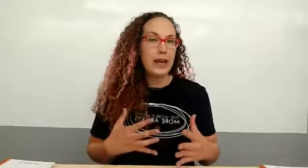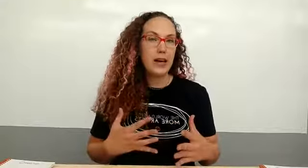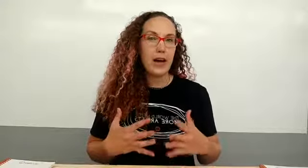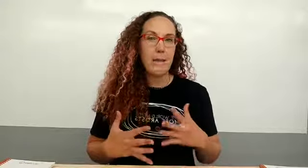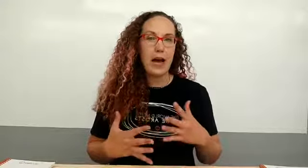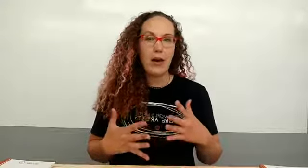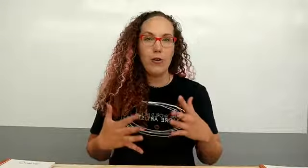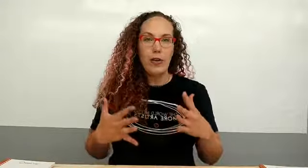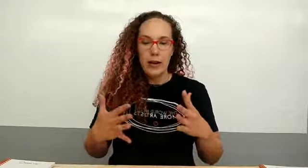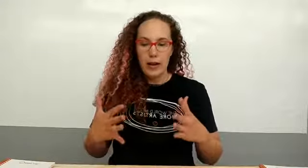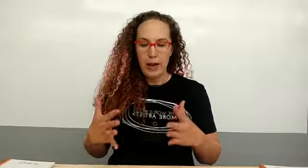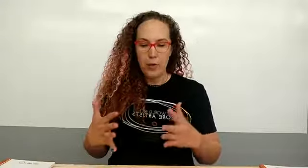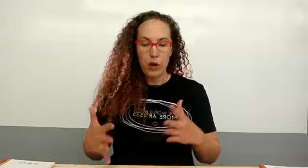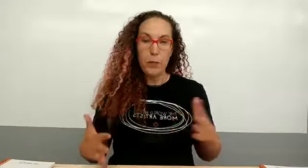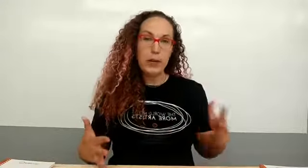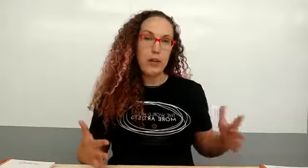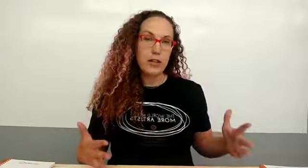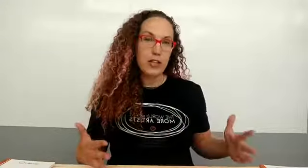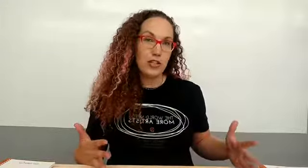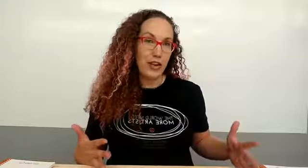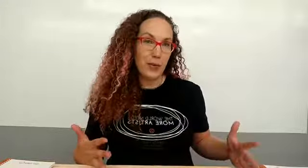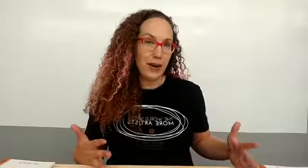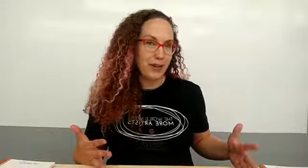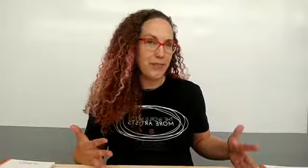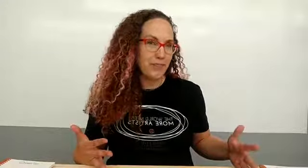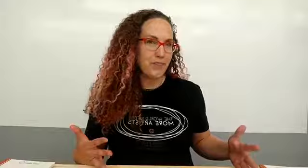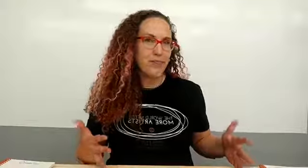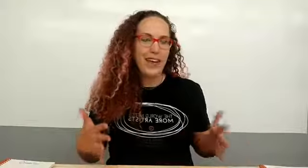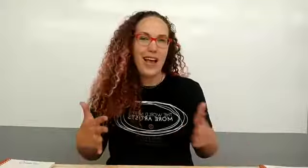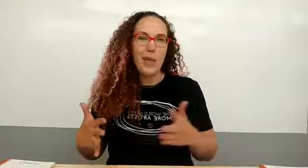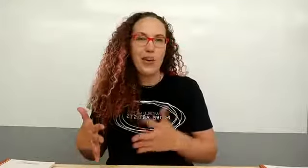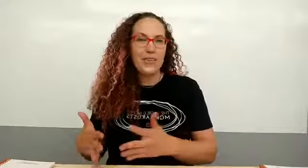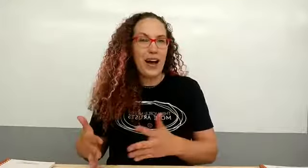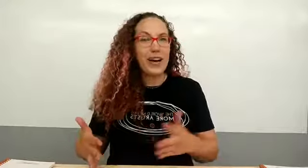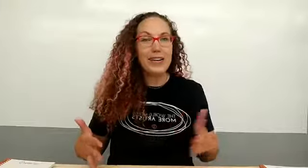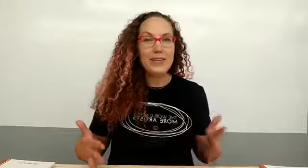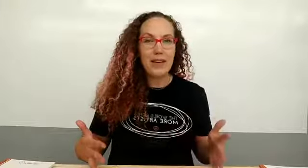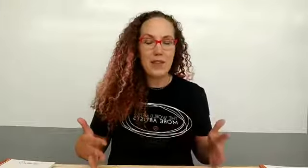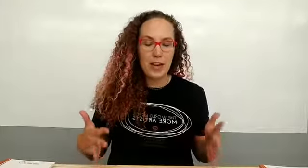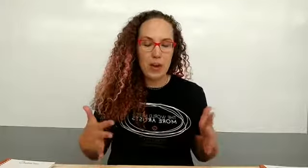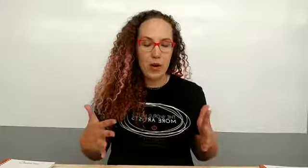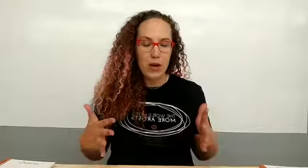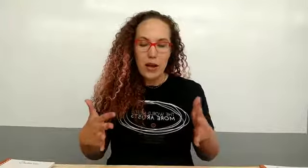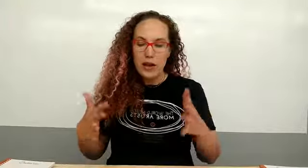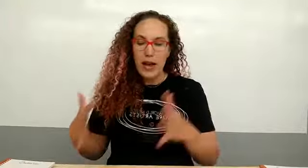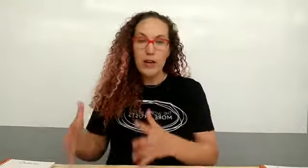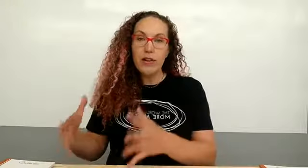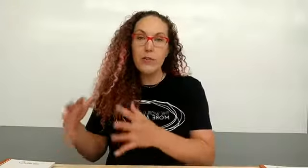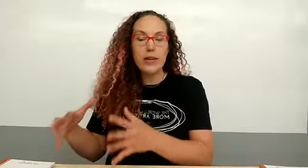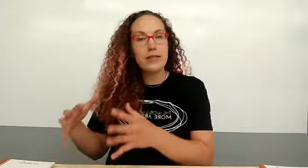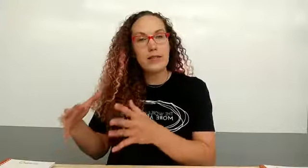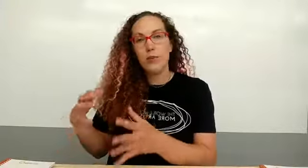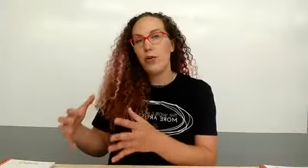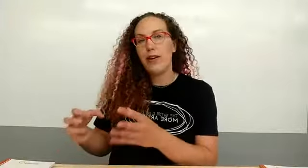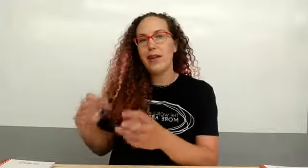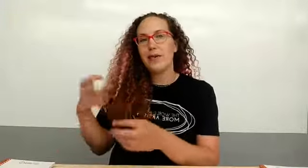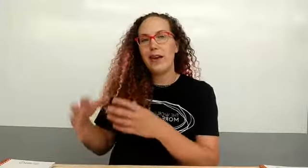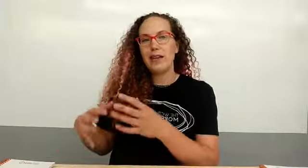here about um we're hoping to launch in January and we're going to talk in this live video not only what does this program kind of